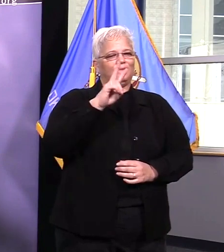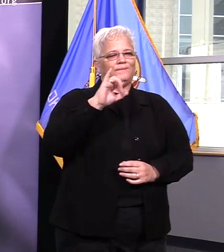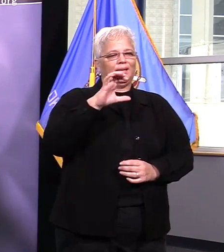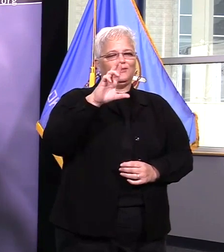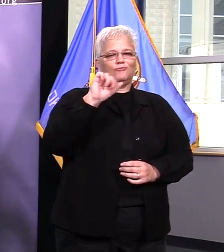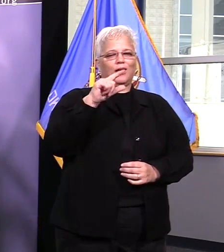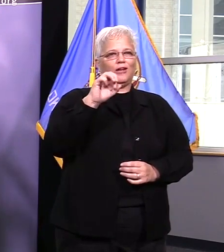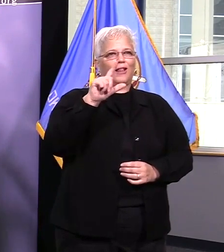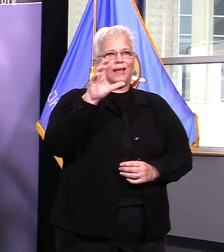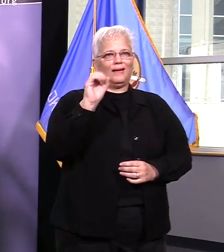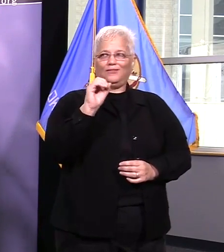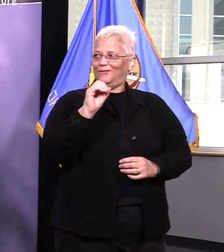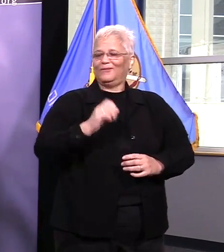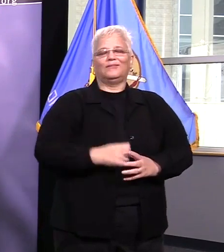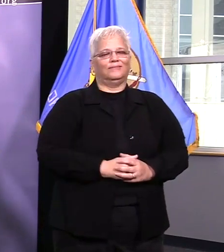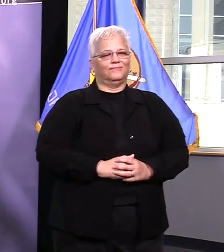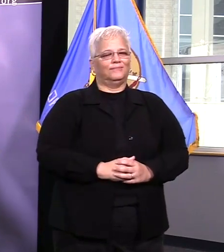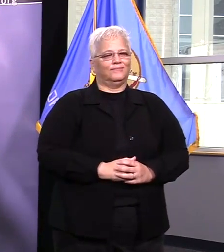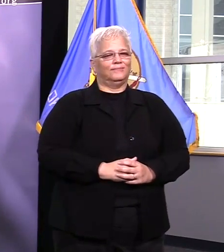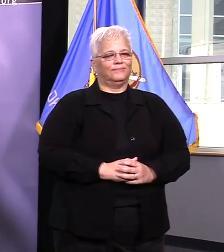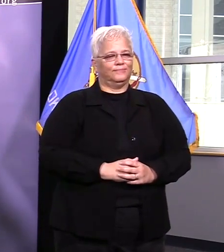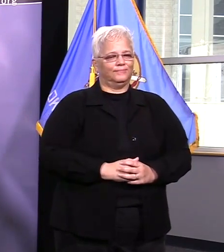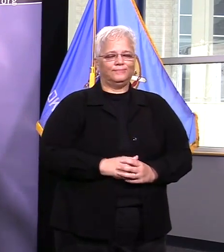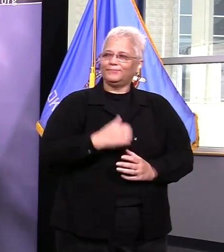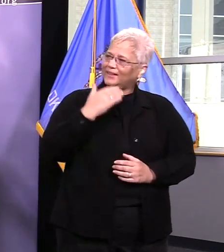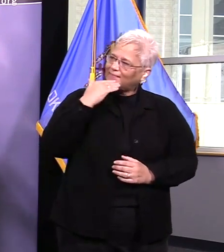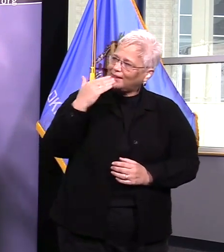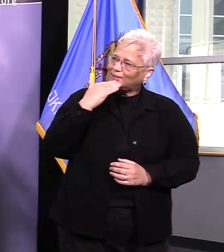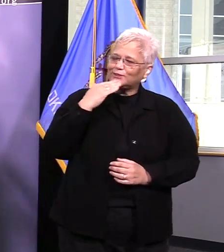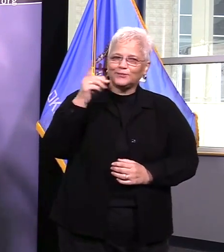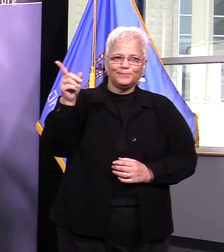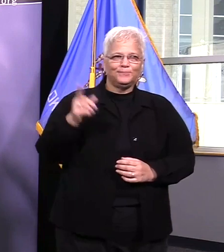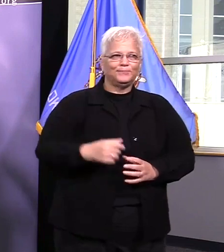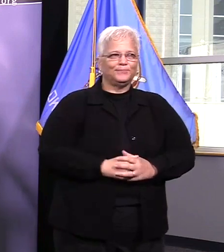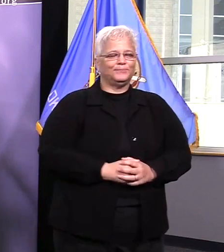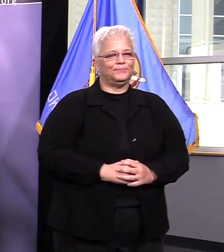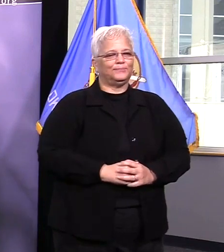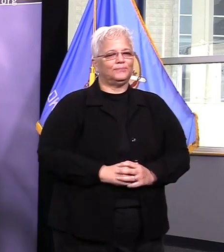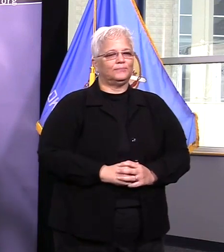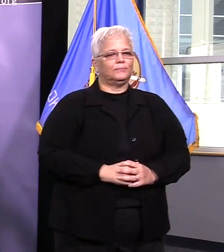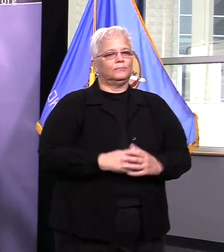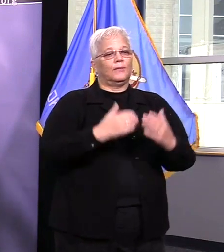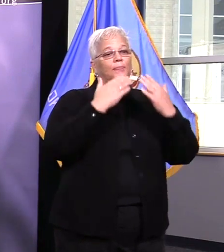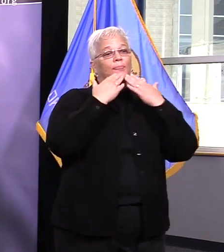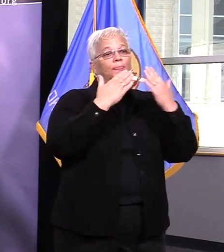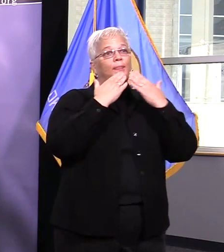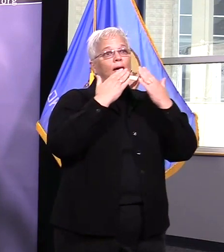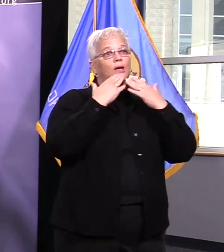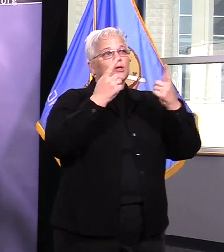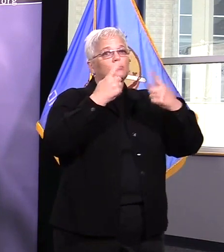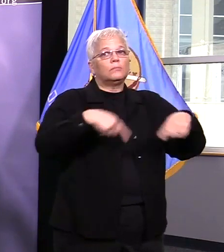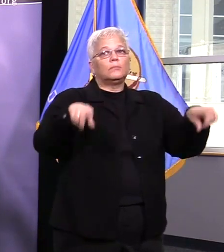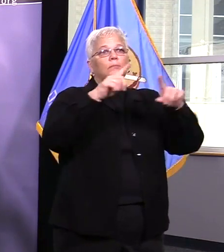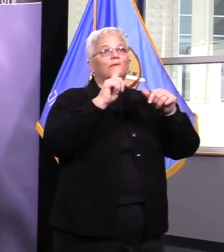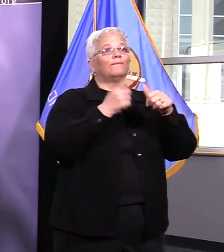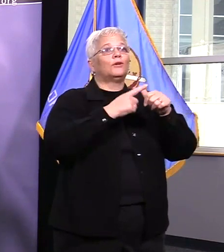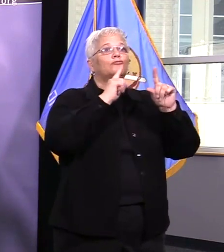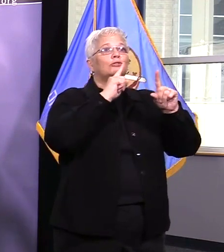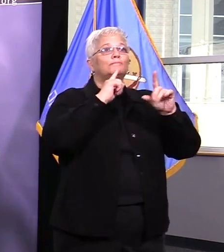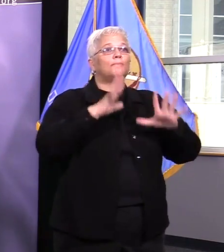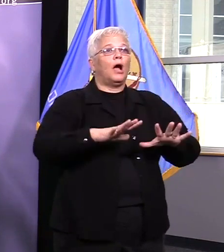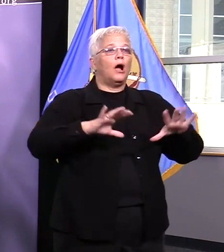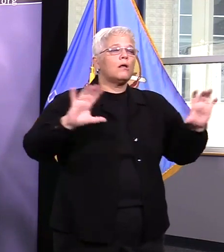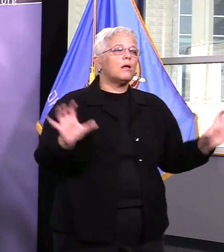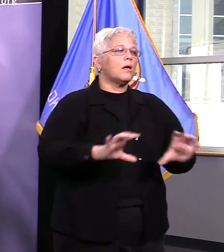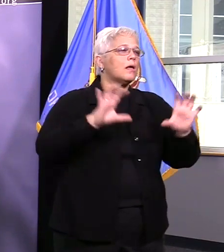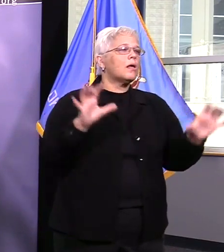thank you chief franklin uh first of all i would like to thank our first responders who continue to do an outstanding job despite the added difficulty